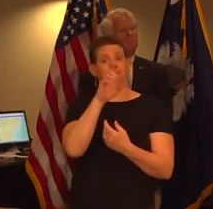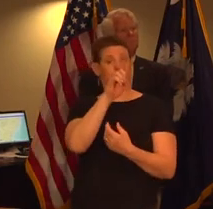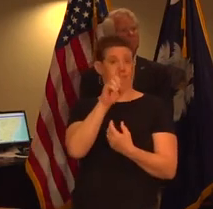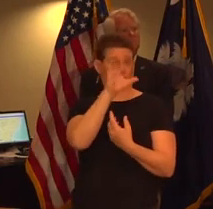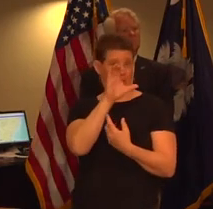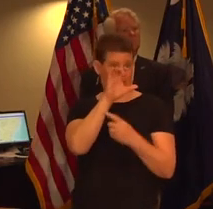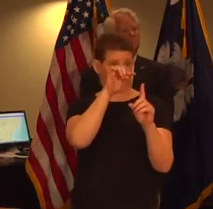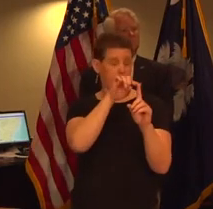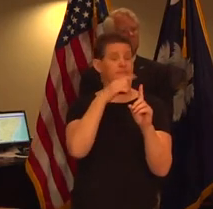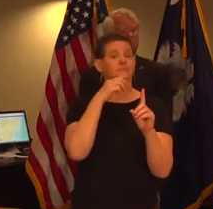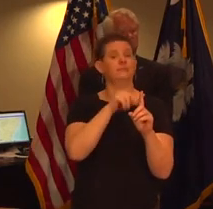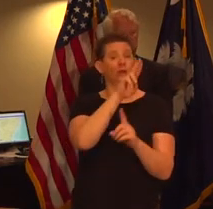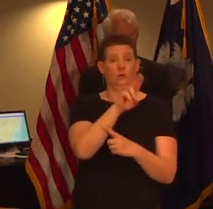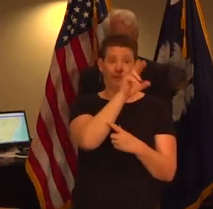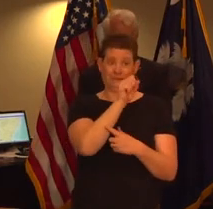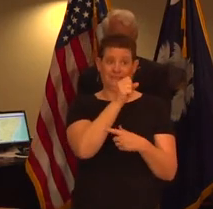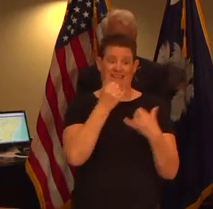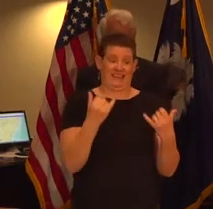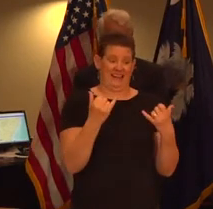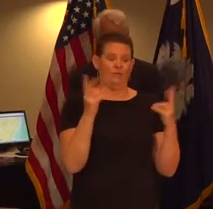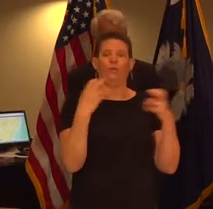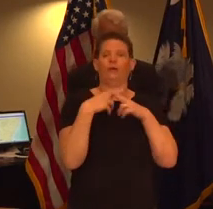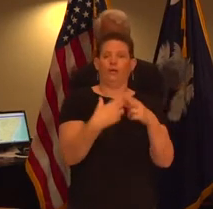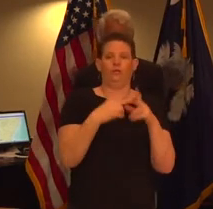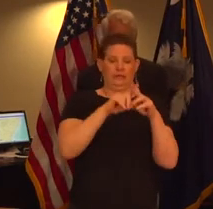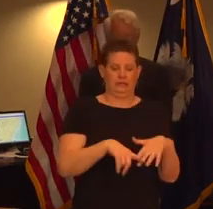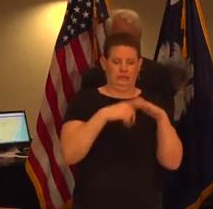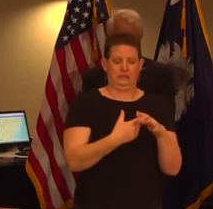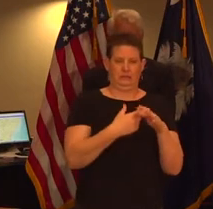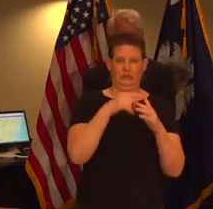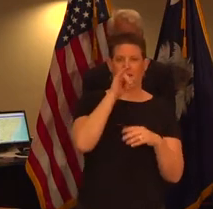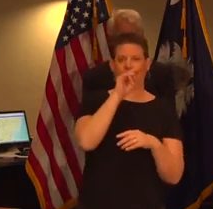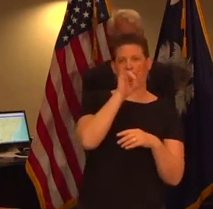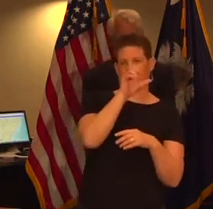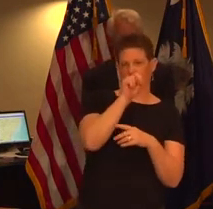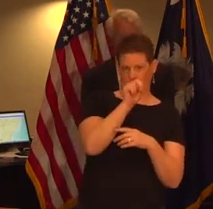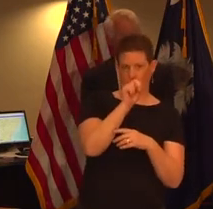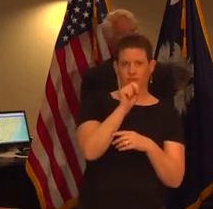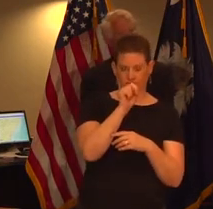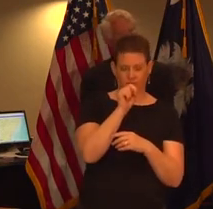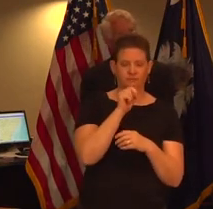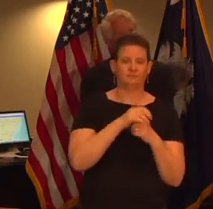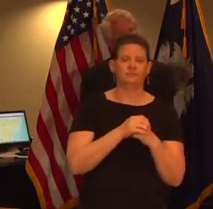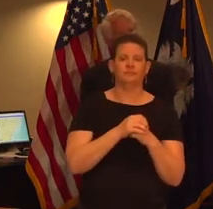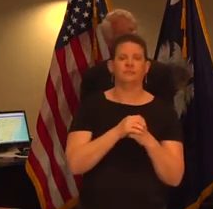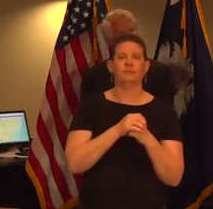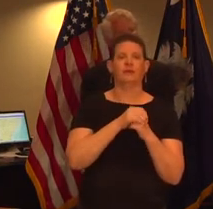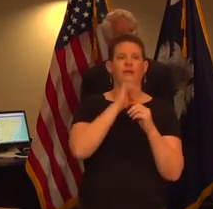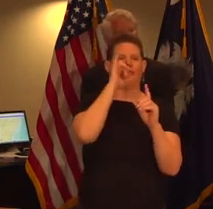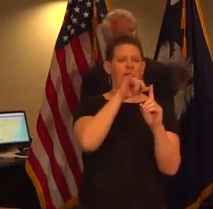the united states is now in the initiation phase of a pandemic this is based on a pandemic